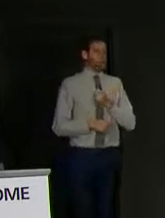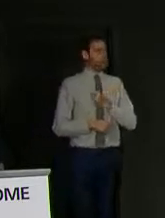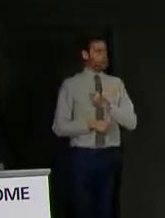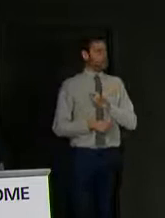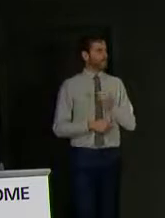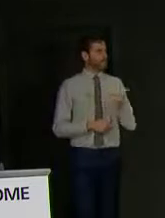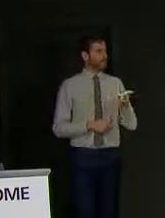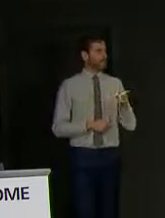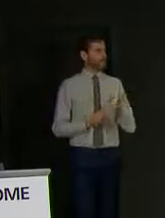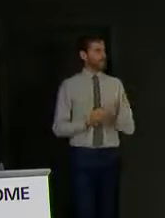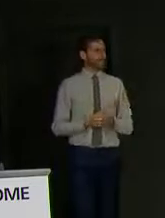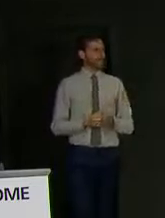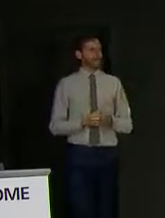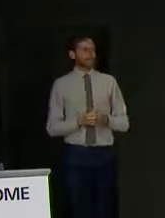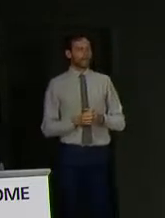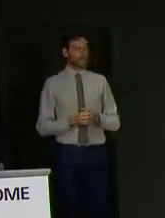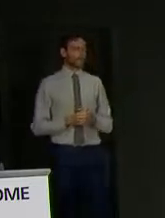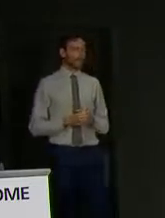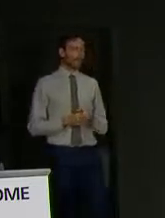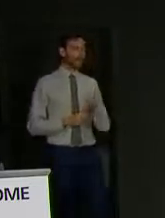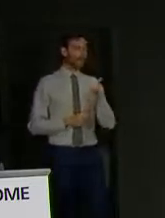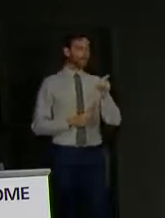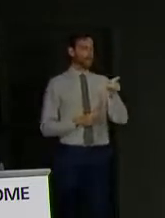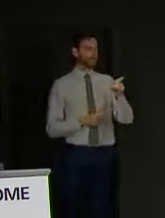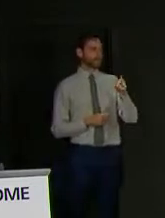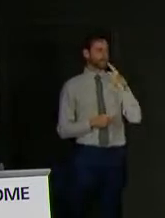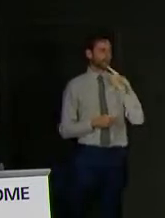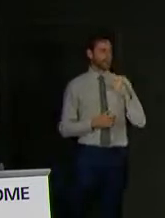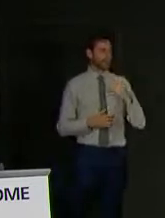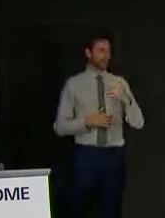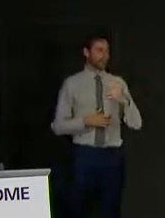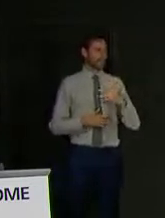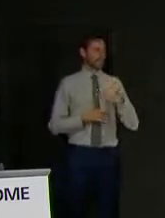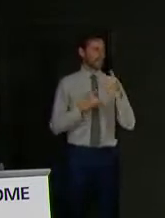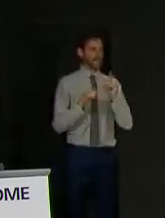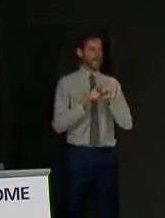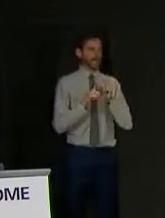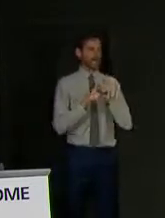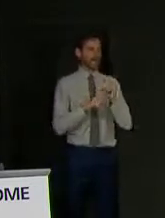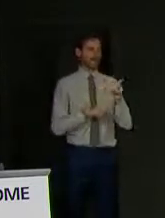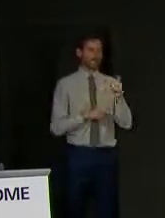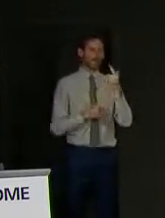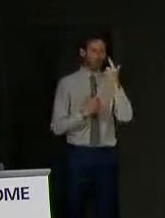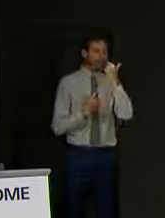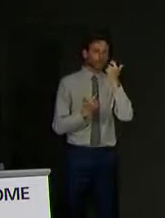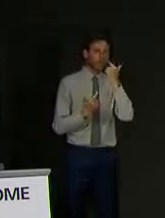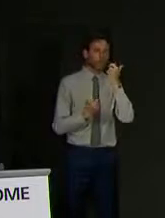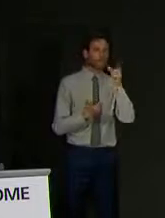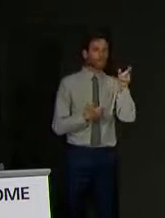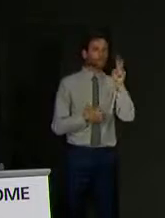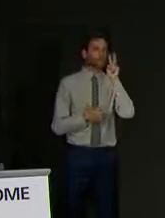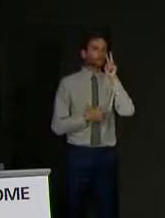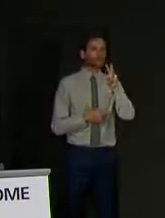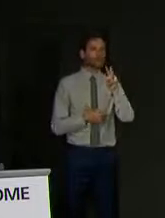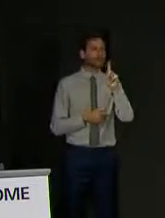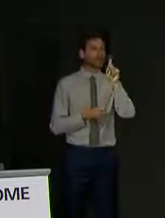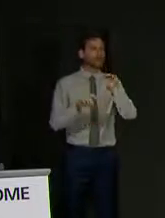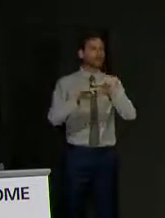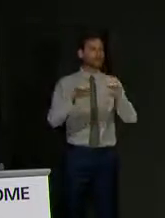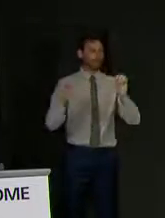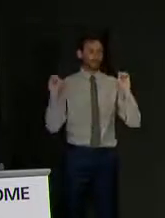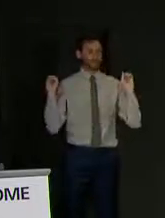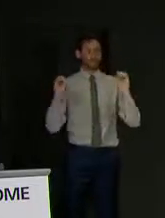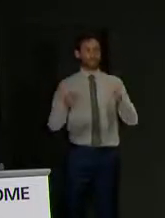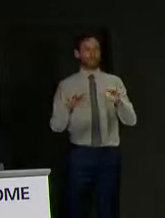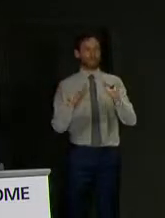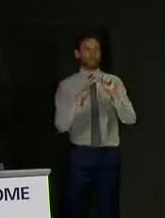talked before about how you felt like crying when you saw the scenes of crowded beaches at